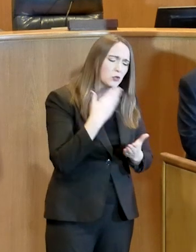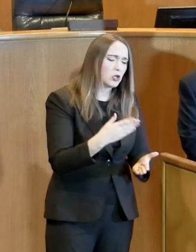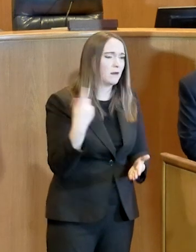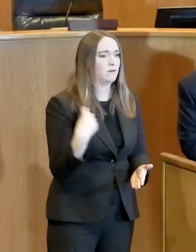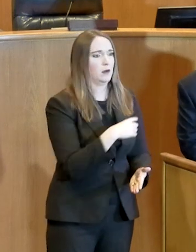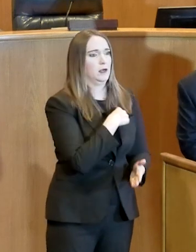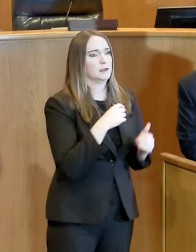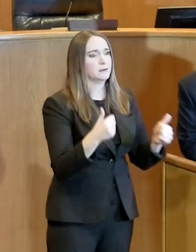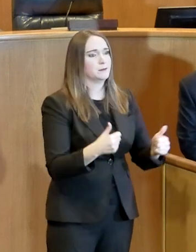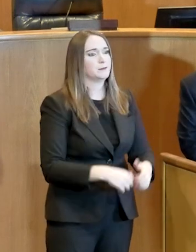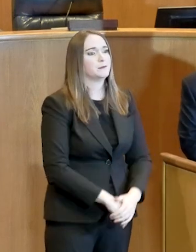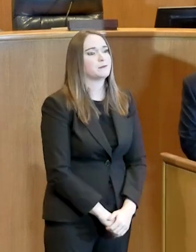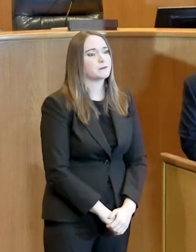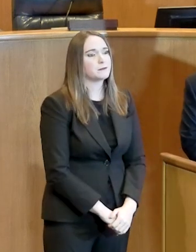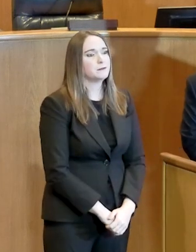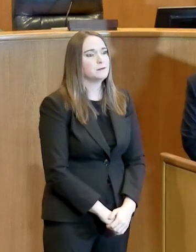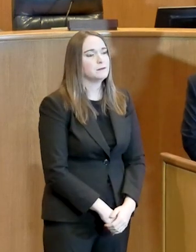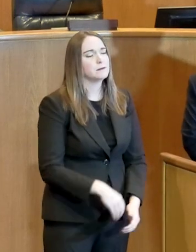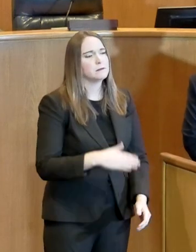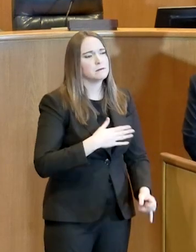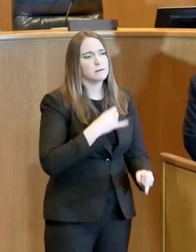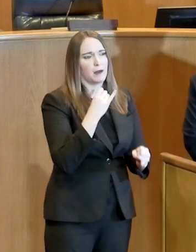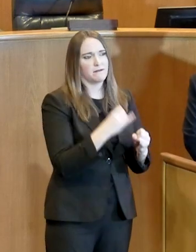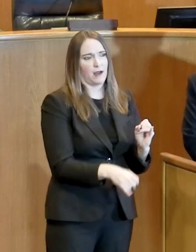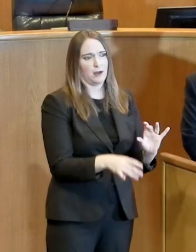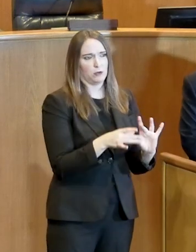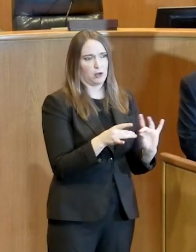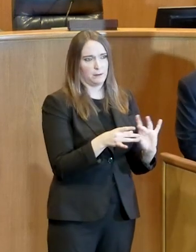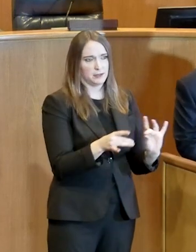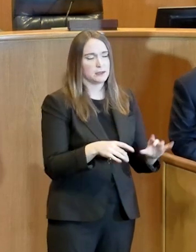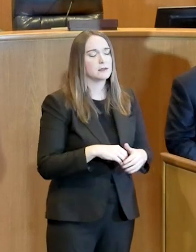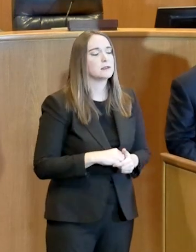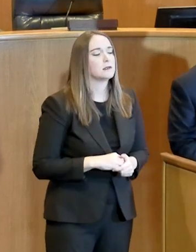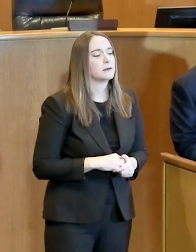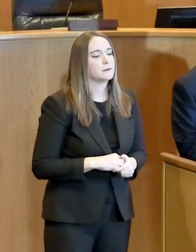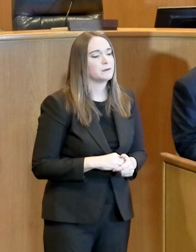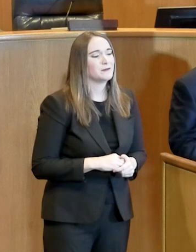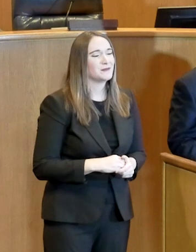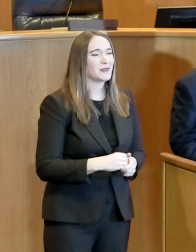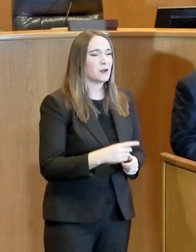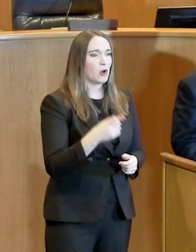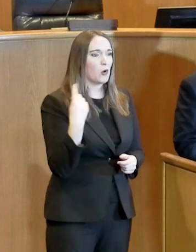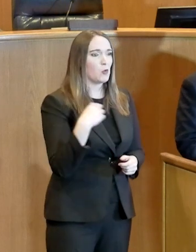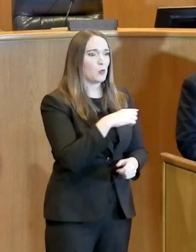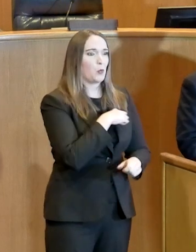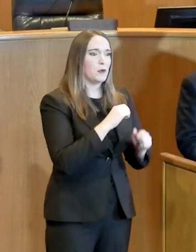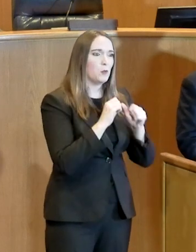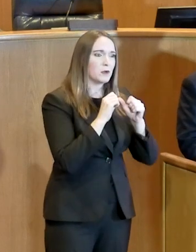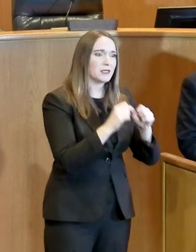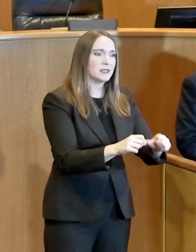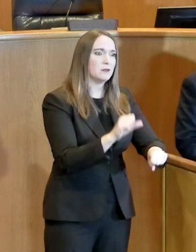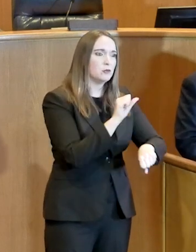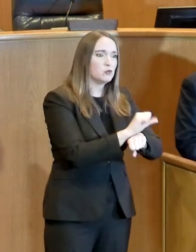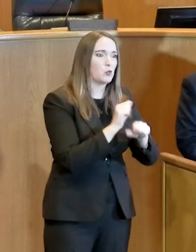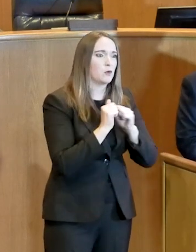Now, in closing, we will work together. We will come through this and be